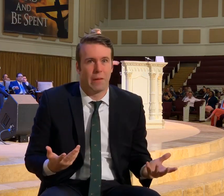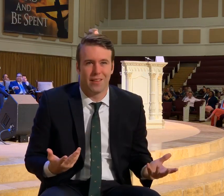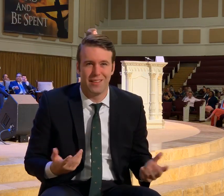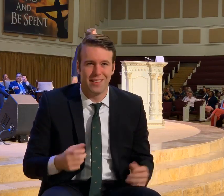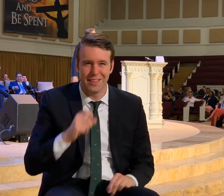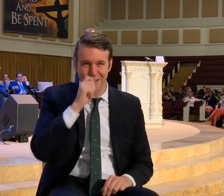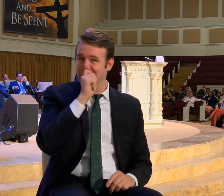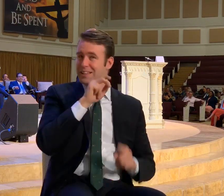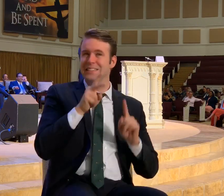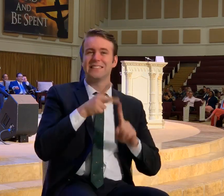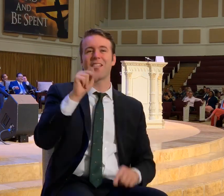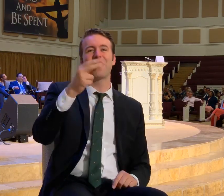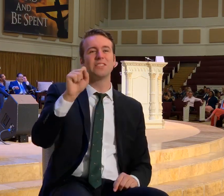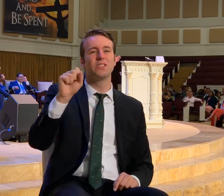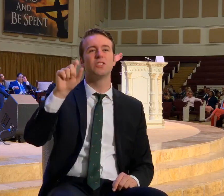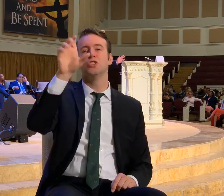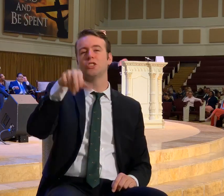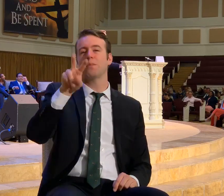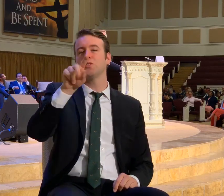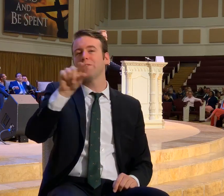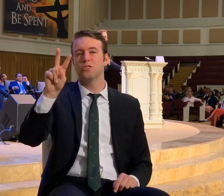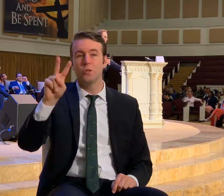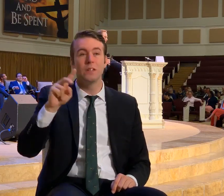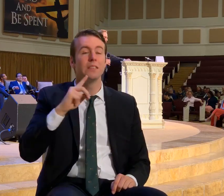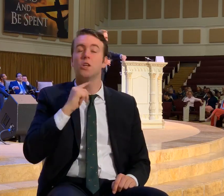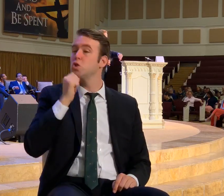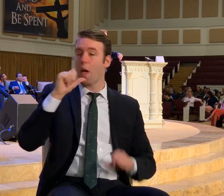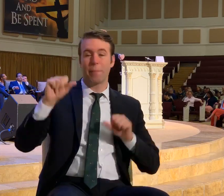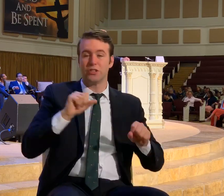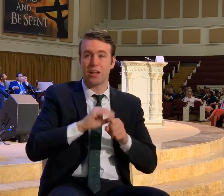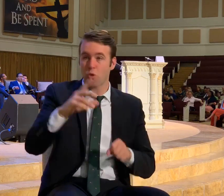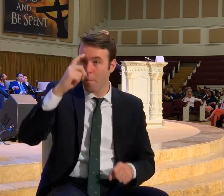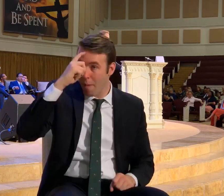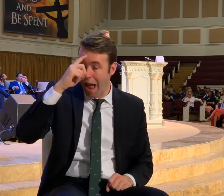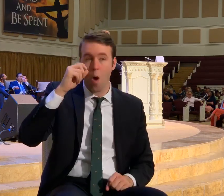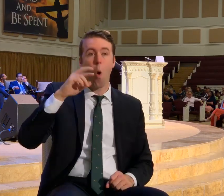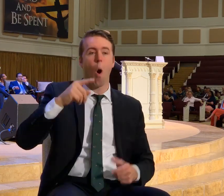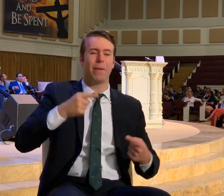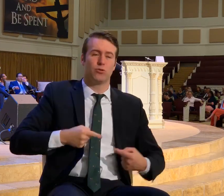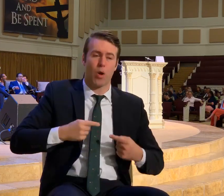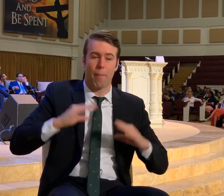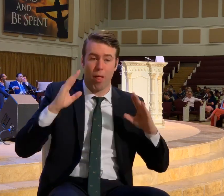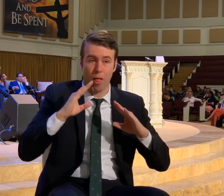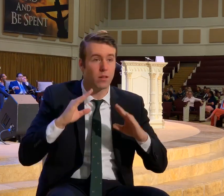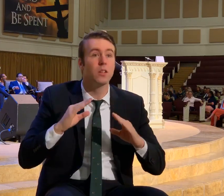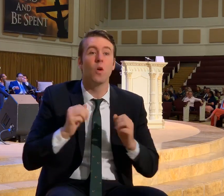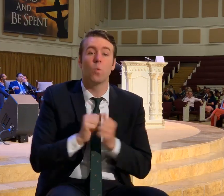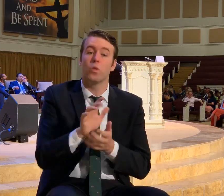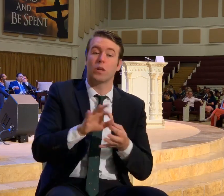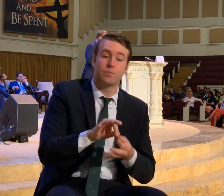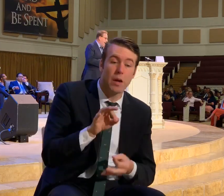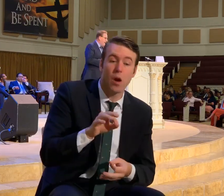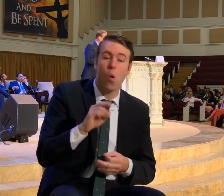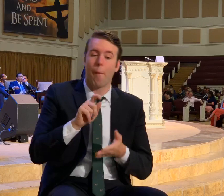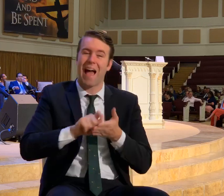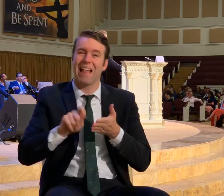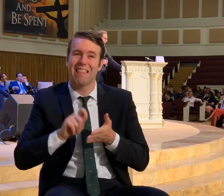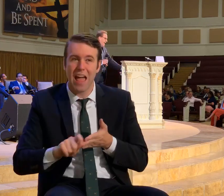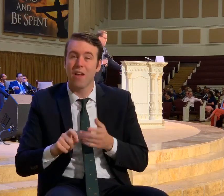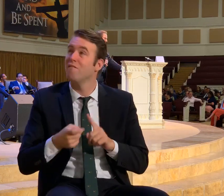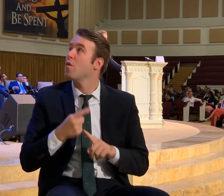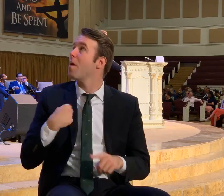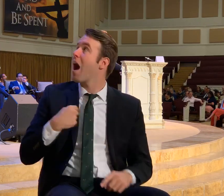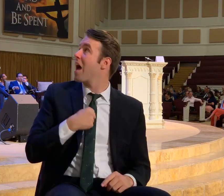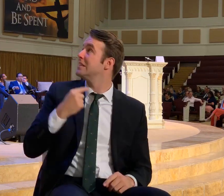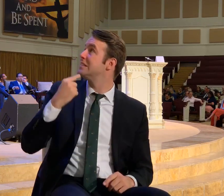Second Thessalonians 2 and 2. Be not soon shaken in mind. Or be troubled. Neither by spirit. Nor by word. Nor by letter. As we